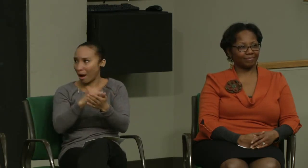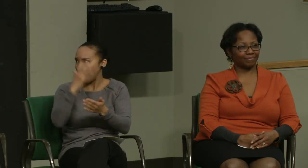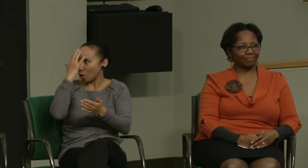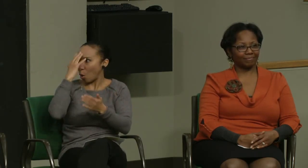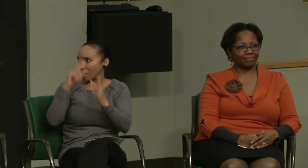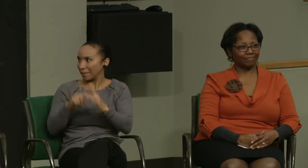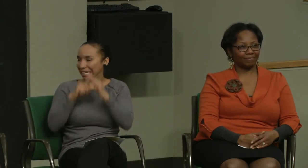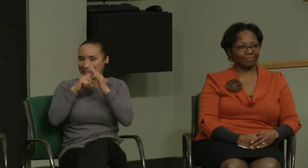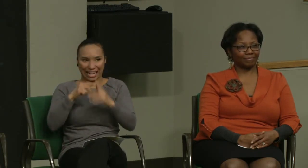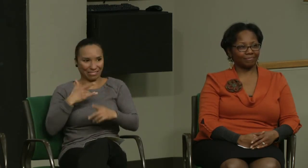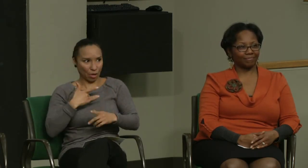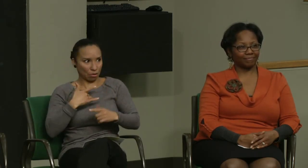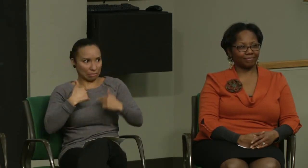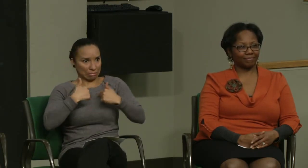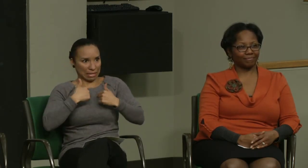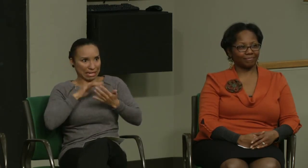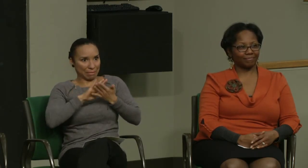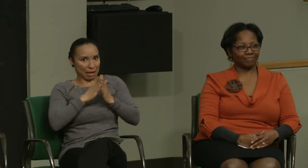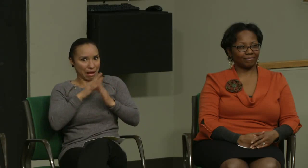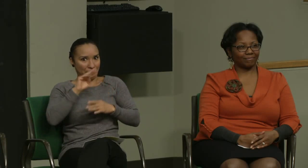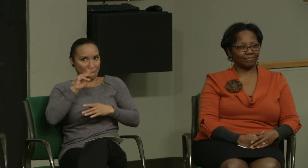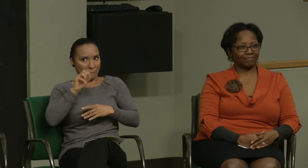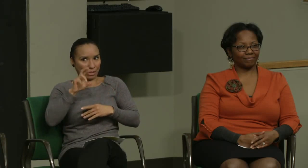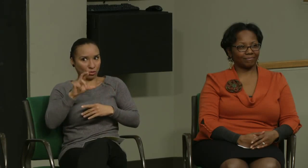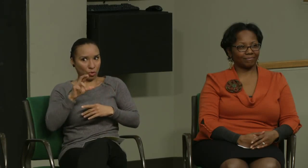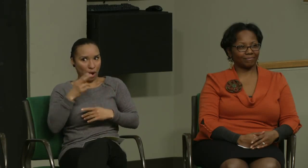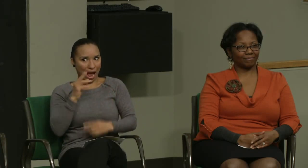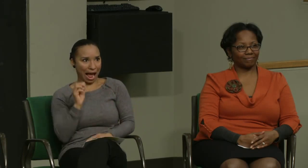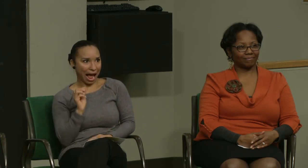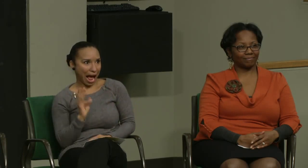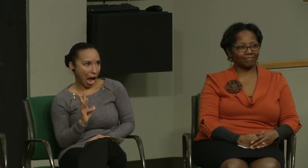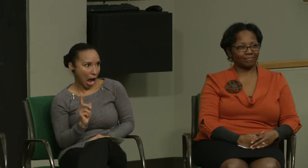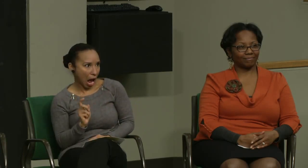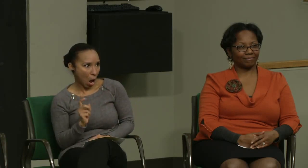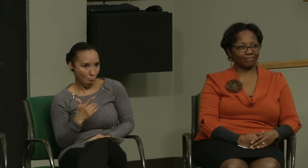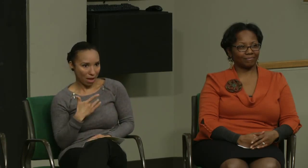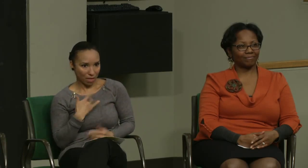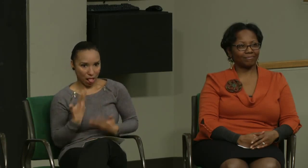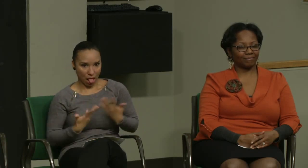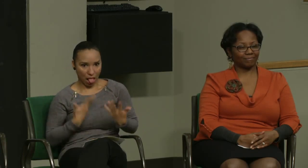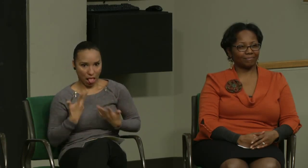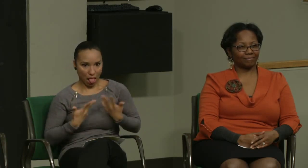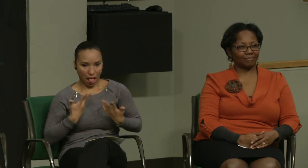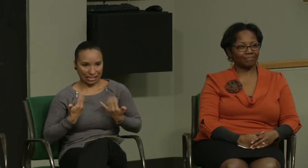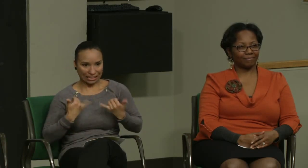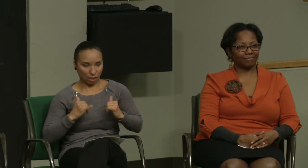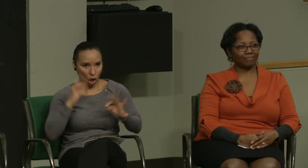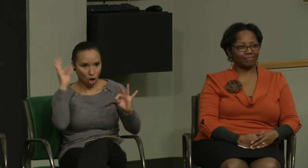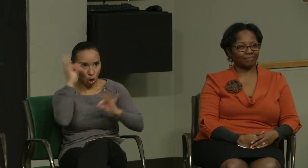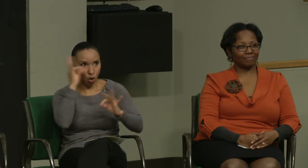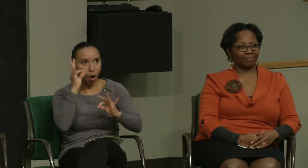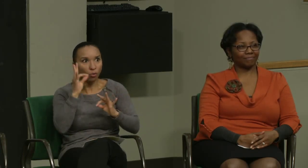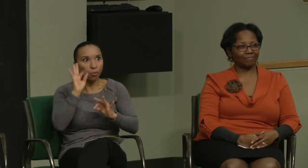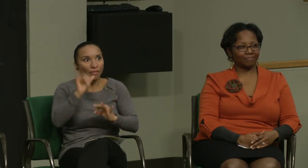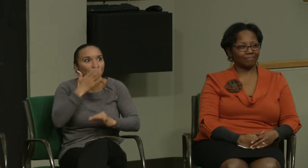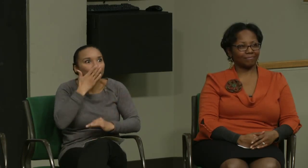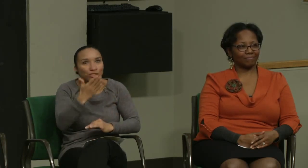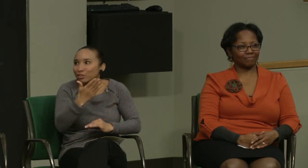information but that's not always the case you know typically sometimes people think I could never be that mentor I'm still